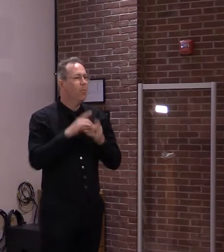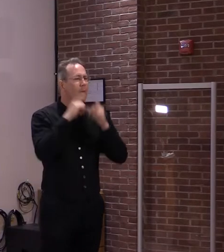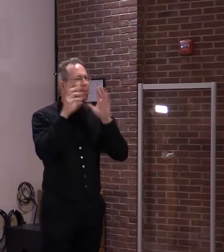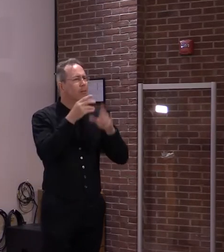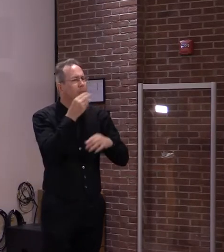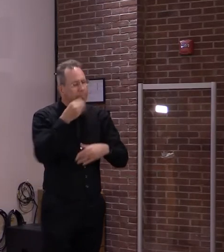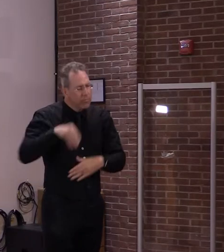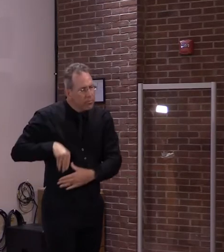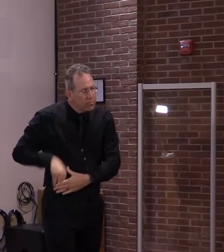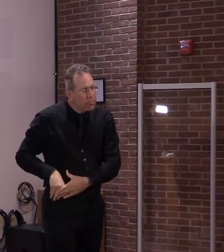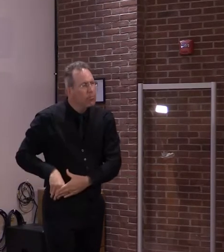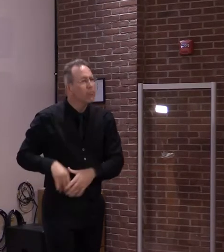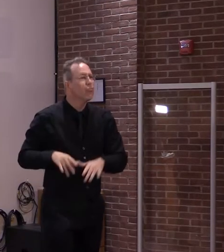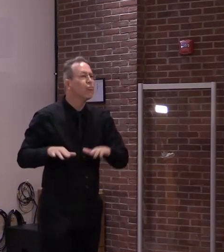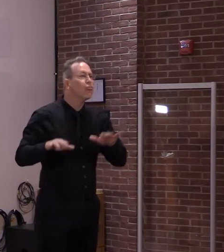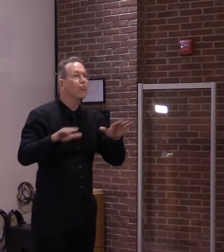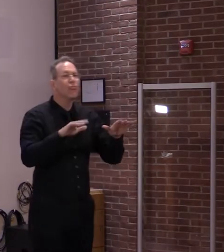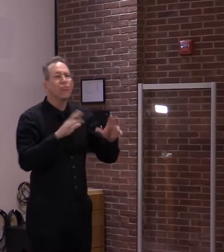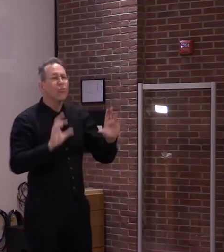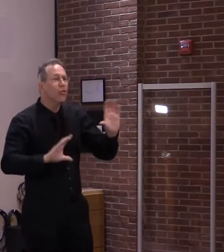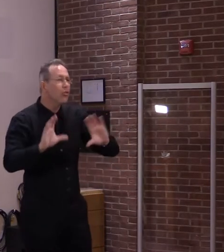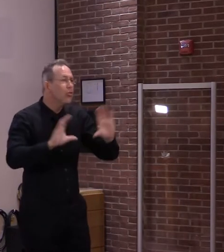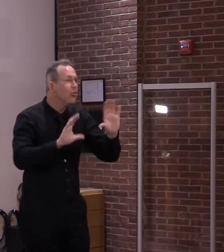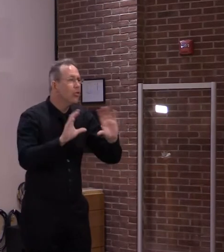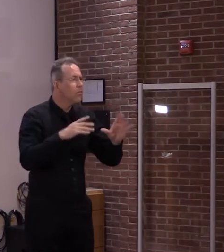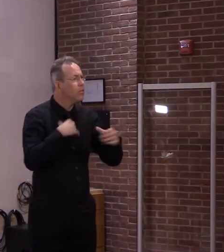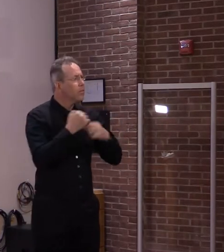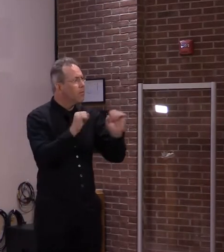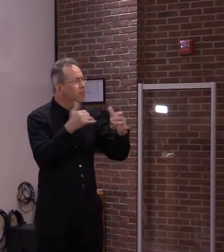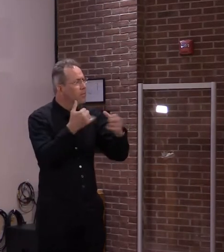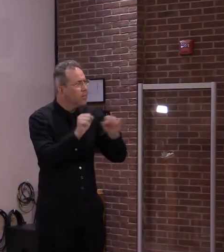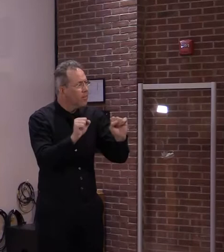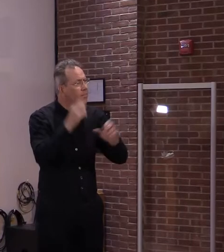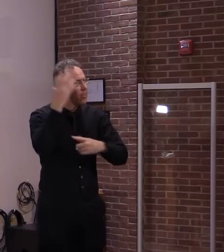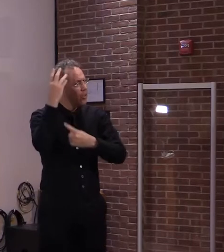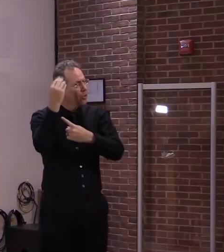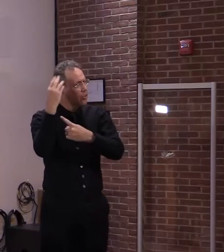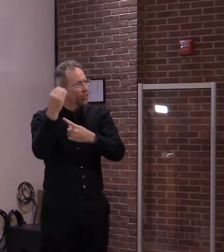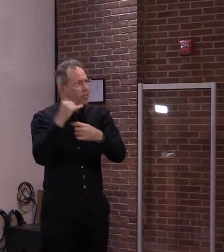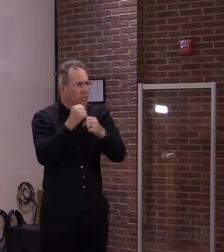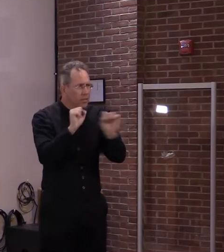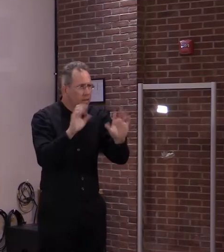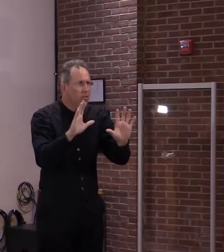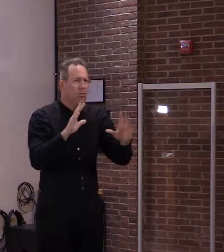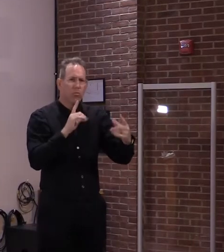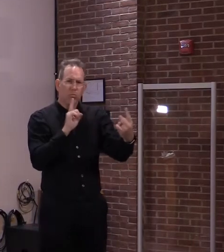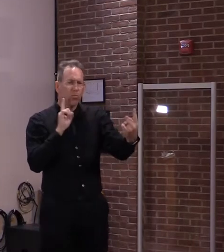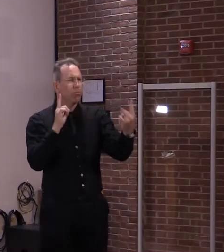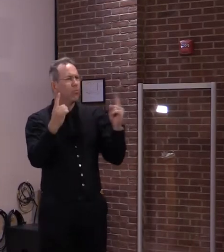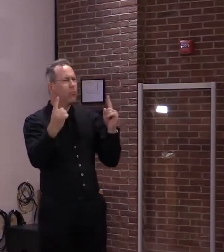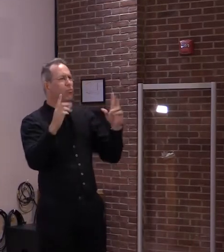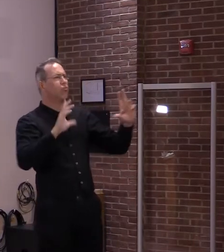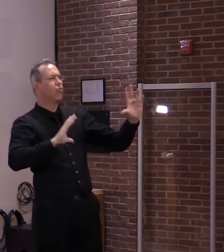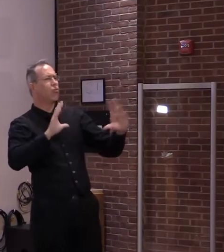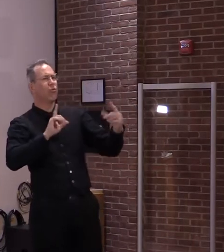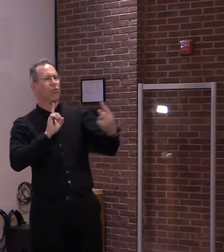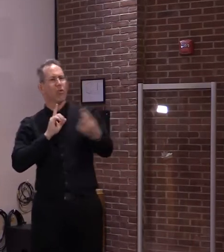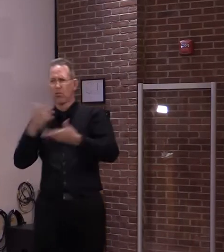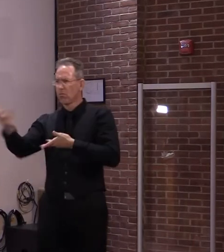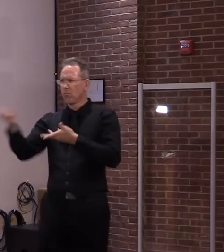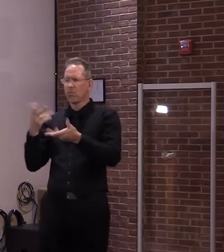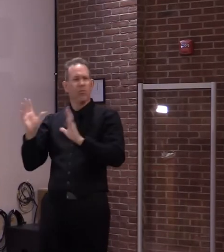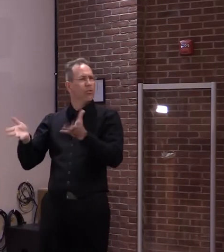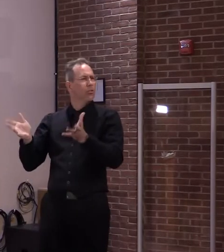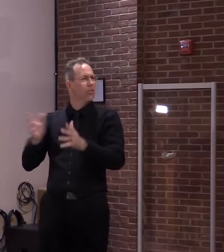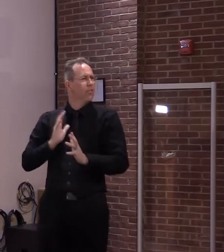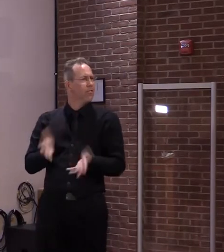you can take your mask off because you're very distant from anybody, and you're out doing something on your own, alone,